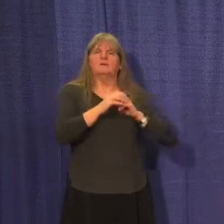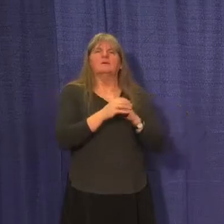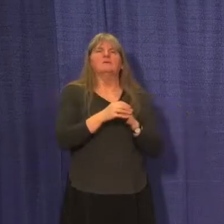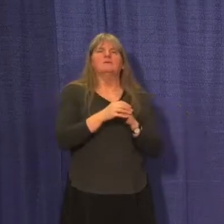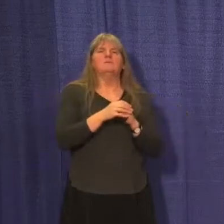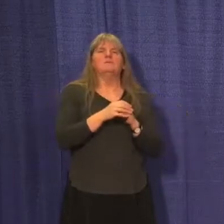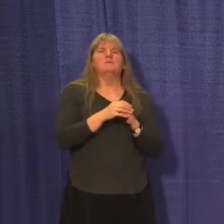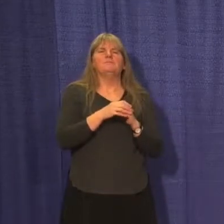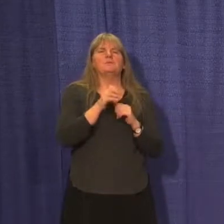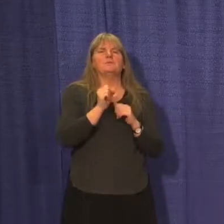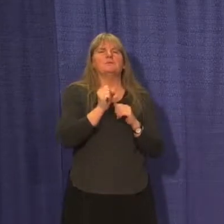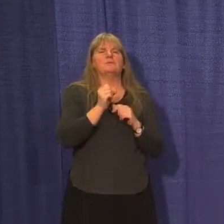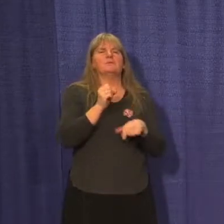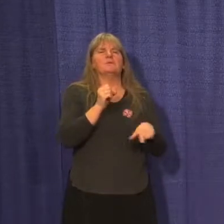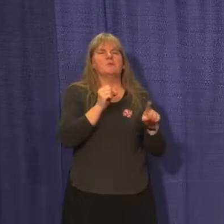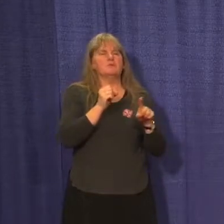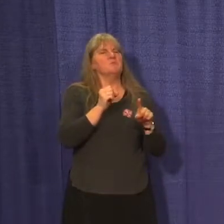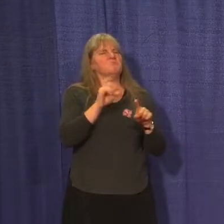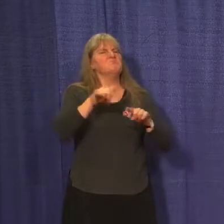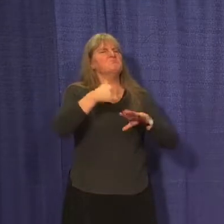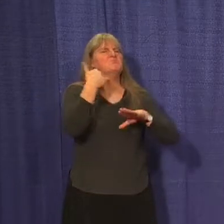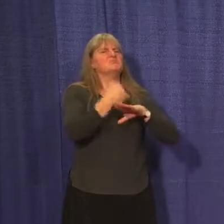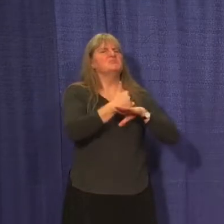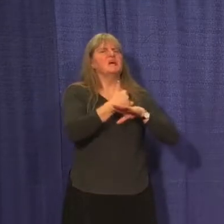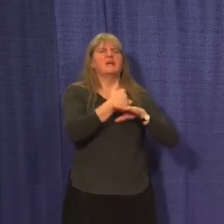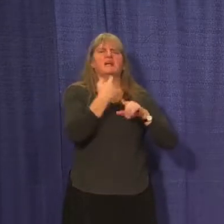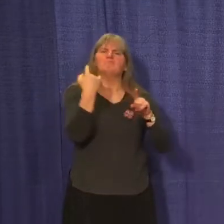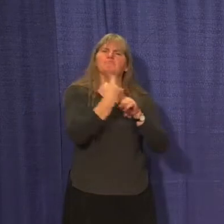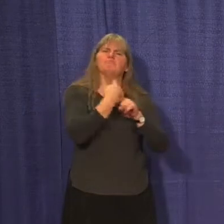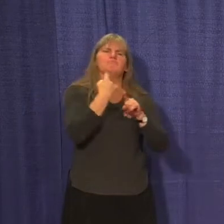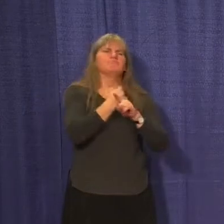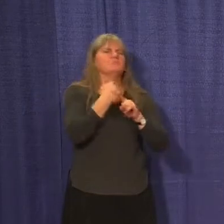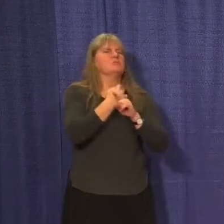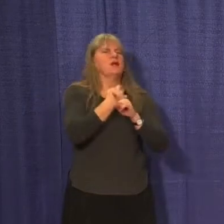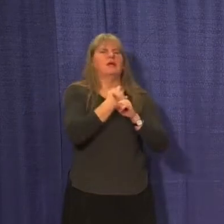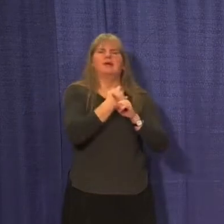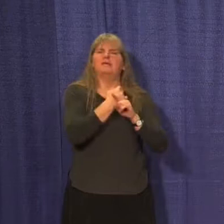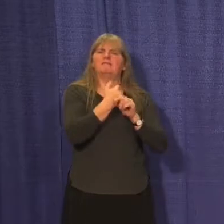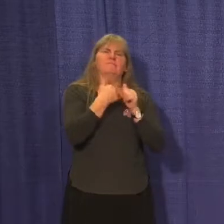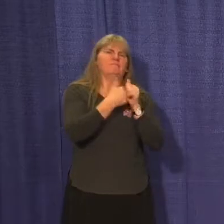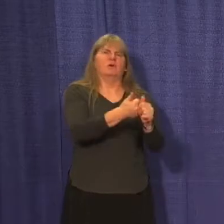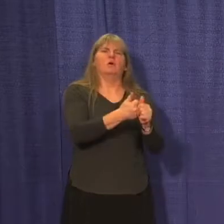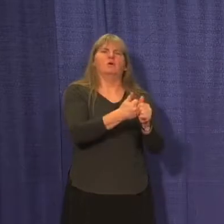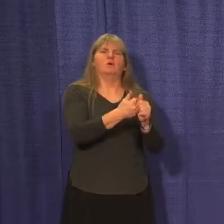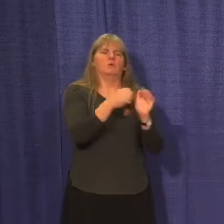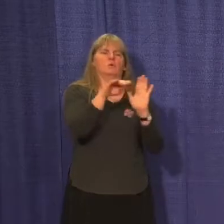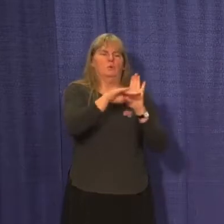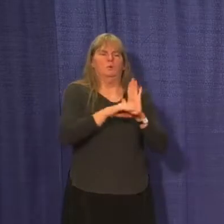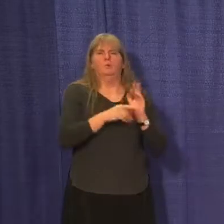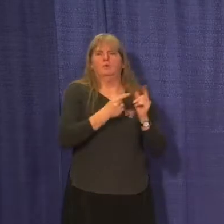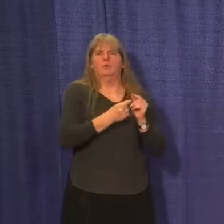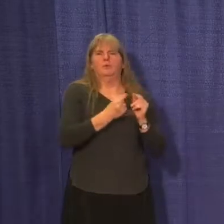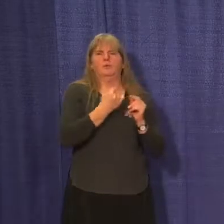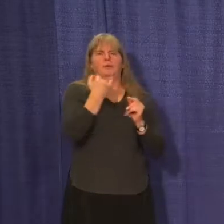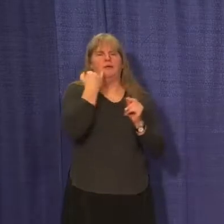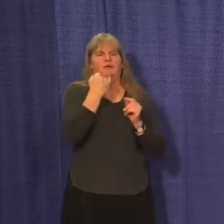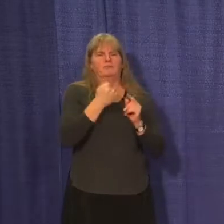have I would say a well established and a well rehearsed protocol should there be a case in the school.